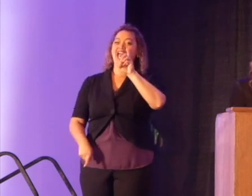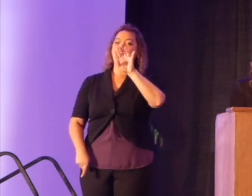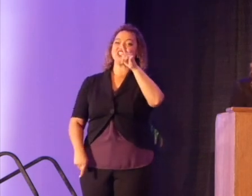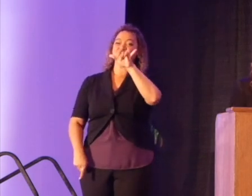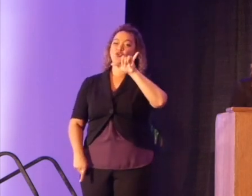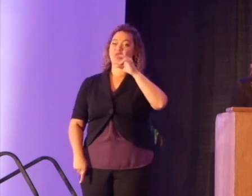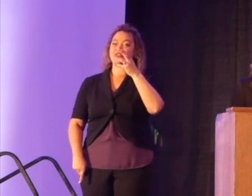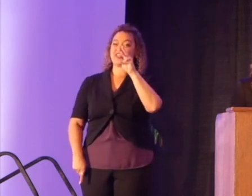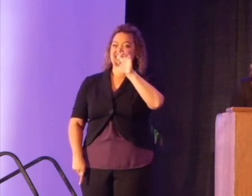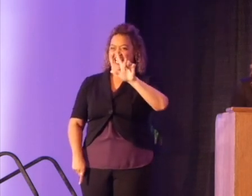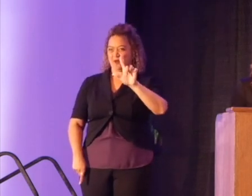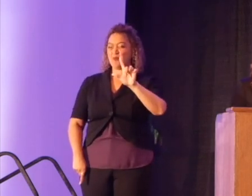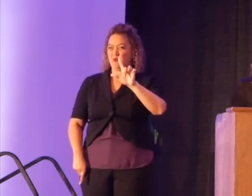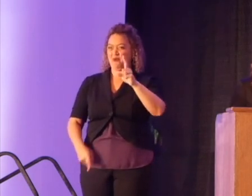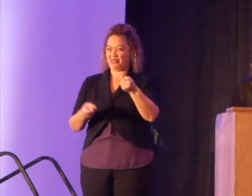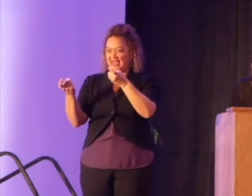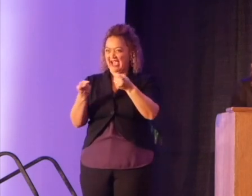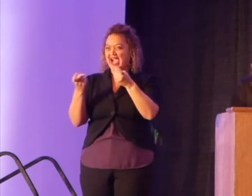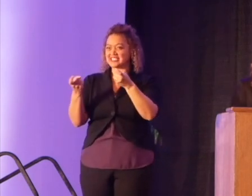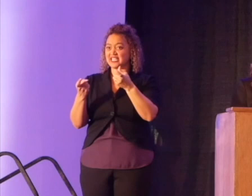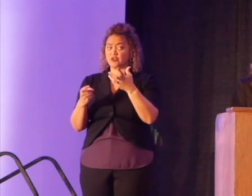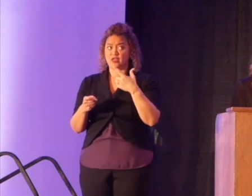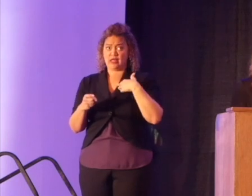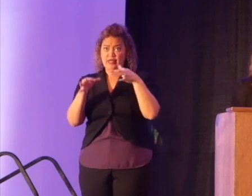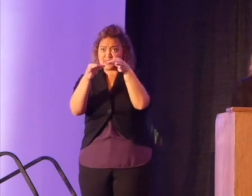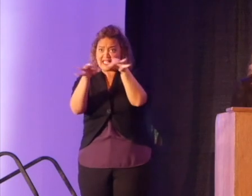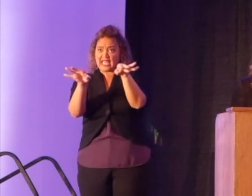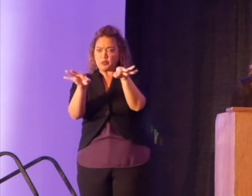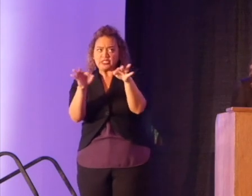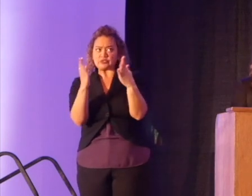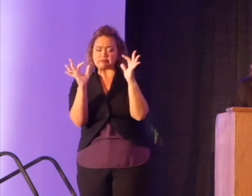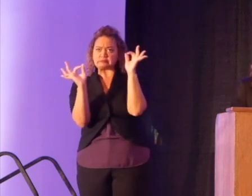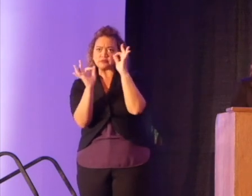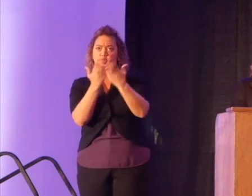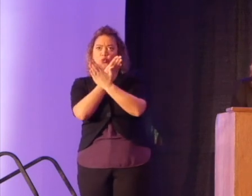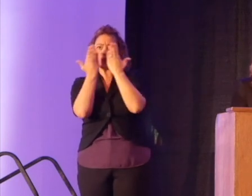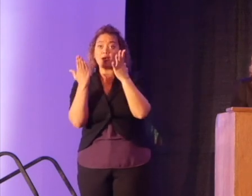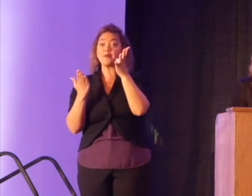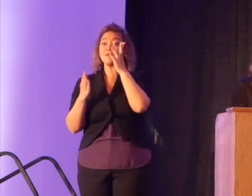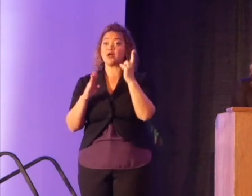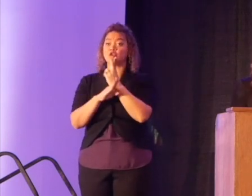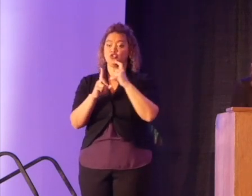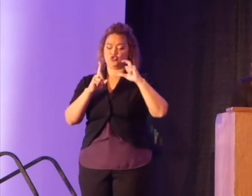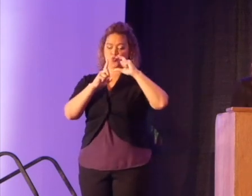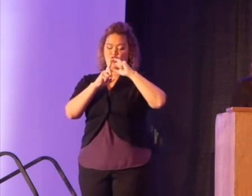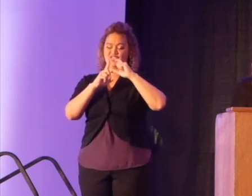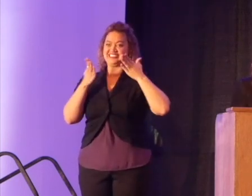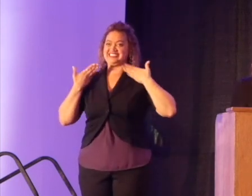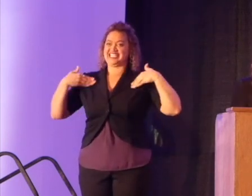forget her. I didn't have the language for it then. My mother often used the term angels,